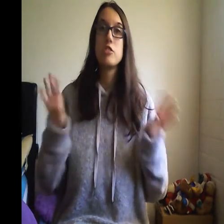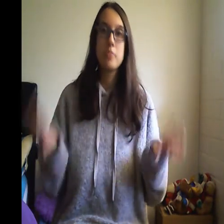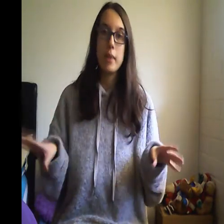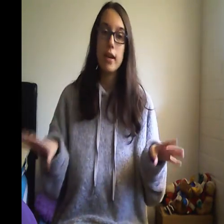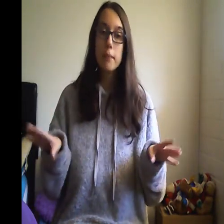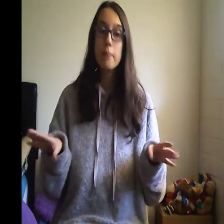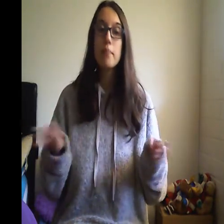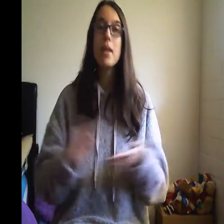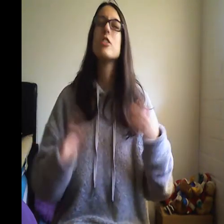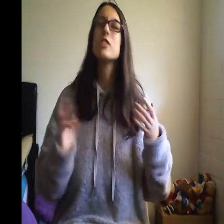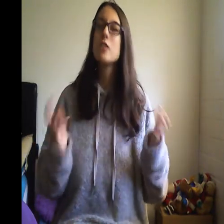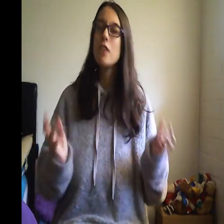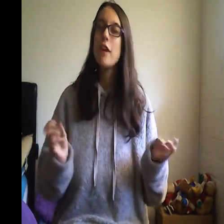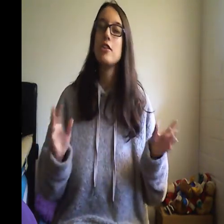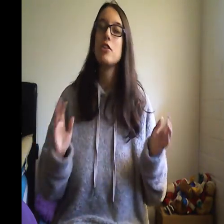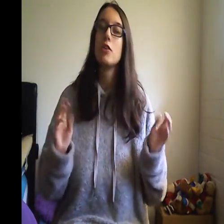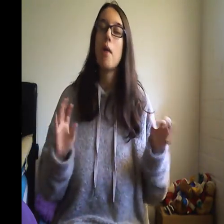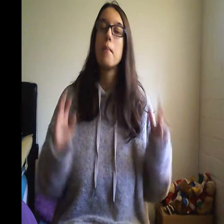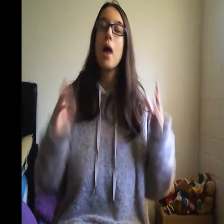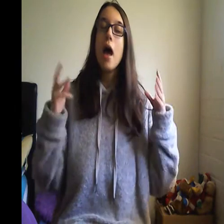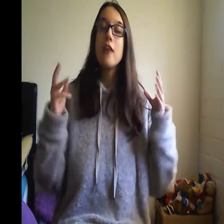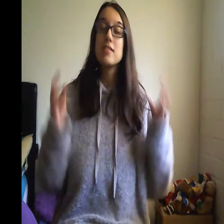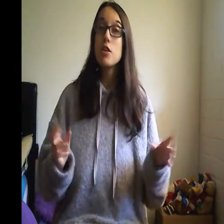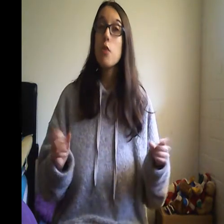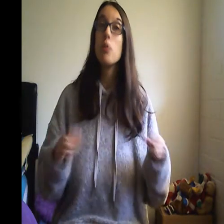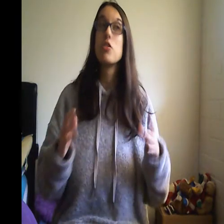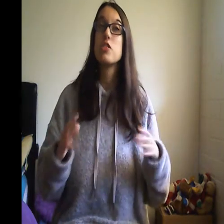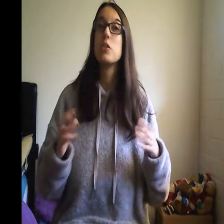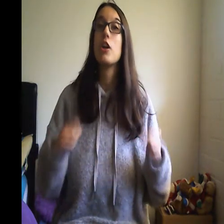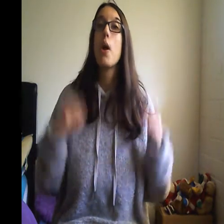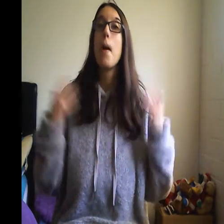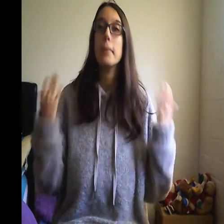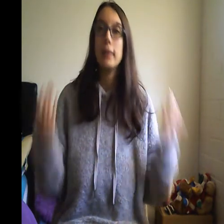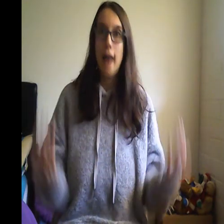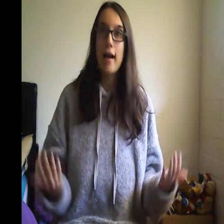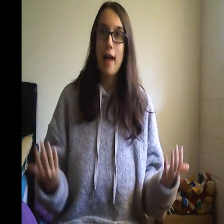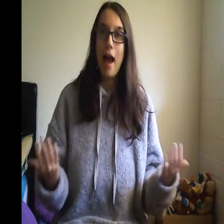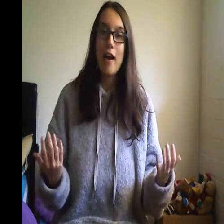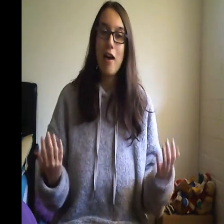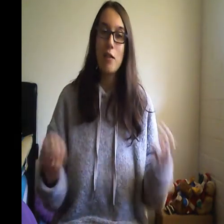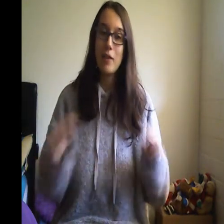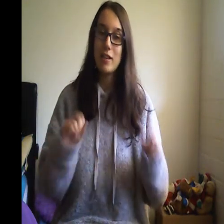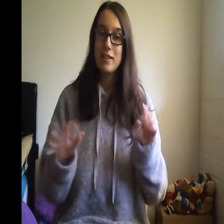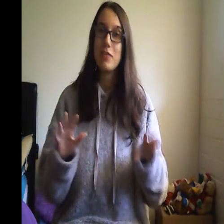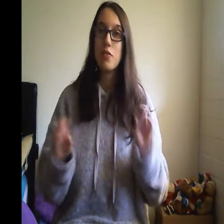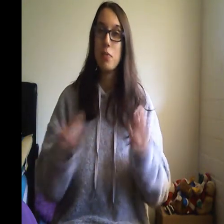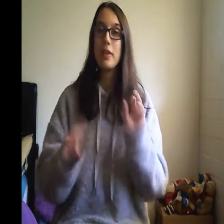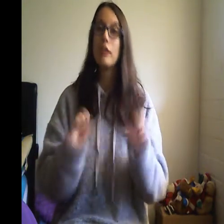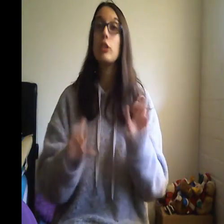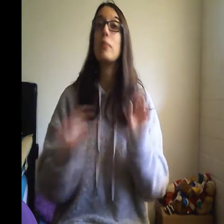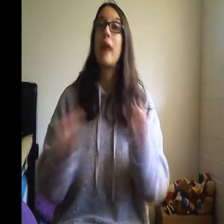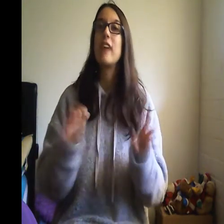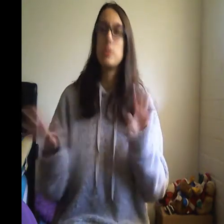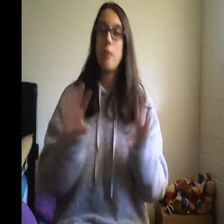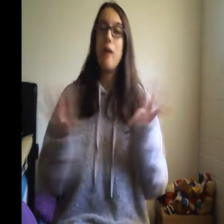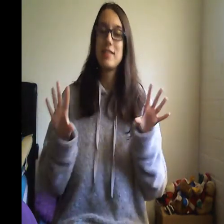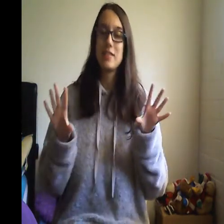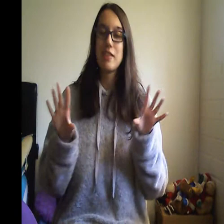your tip in your um sink will also look black you know there'll be like little black spots everywhere